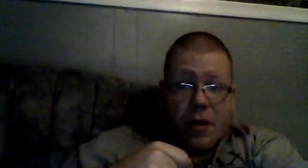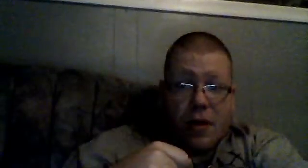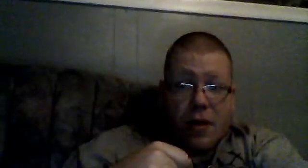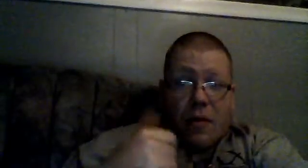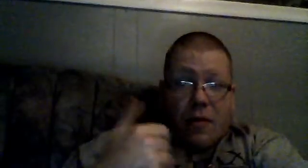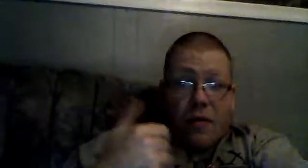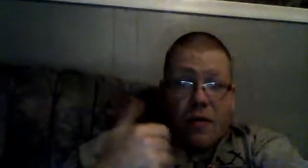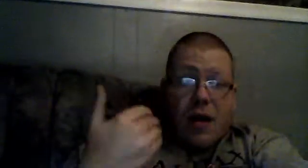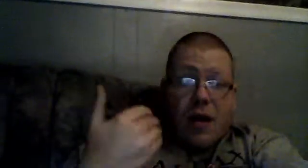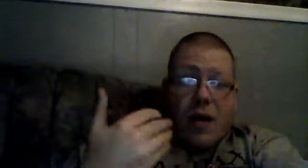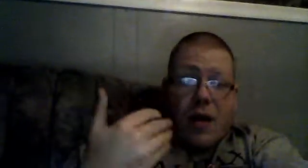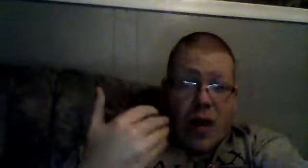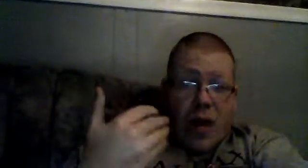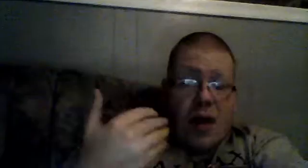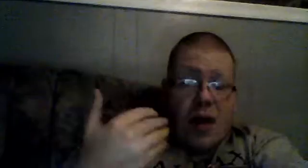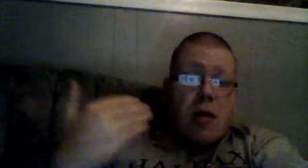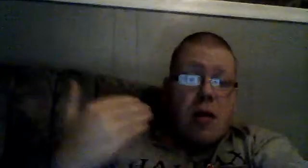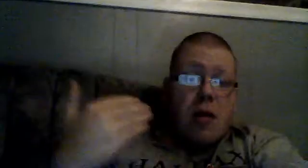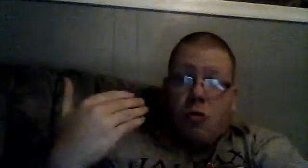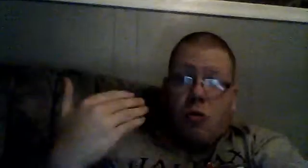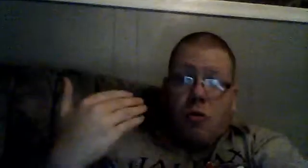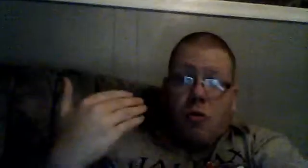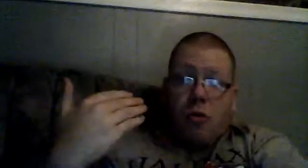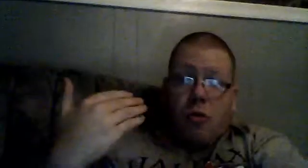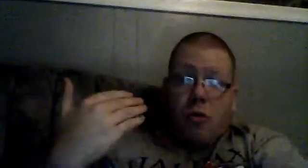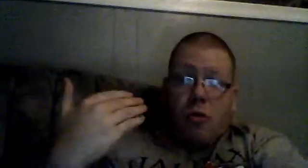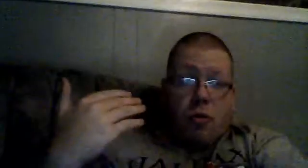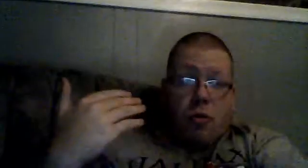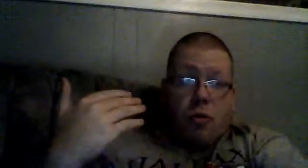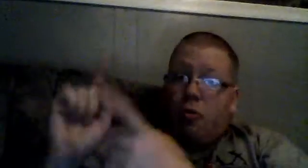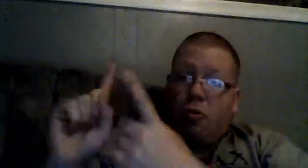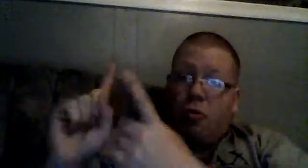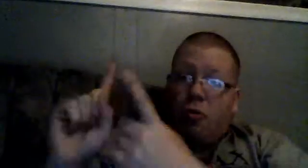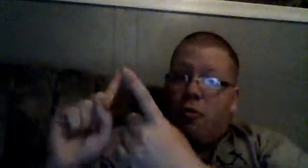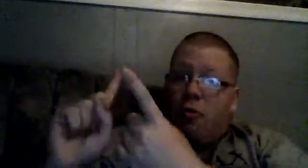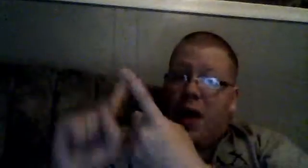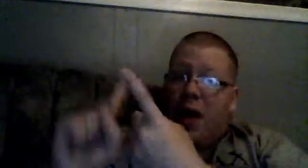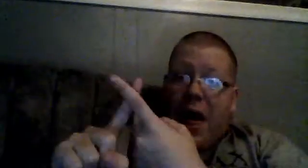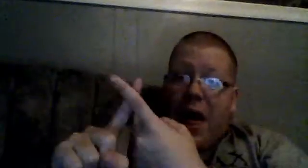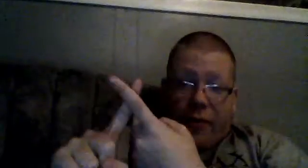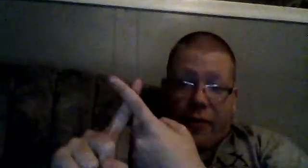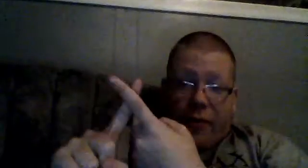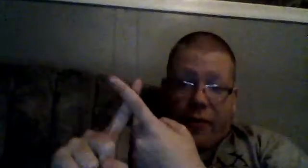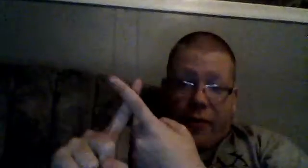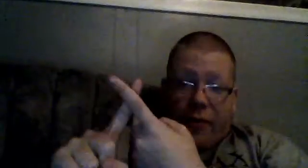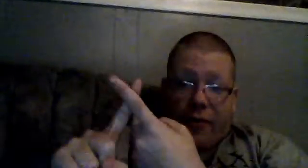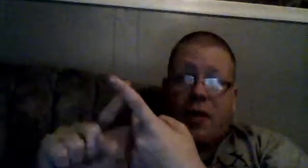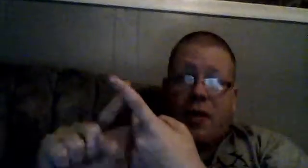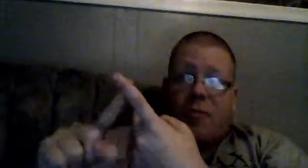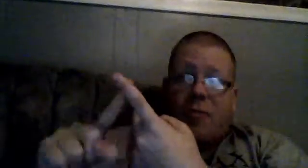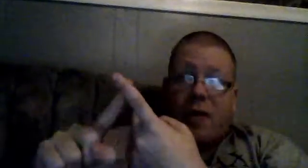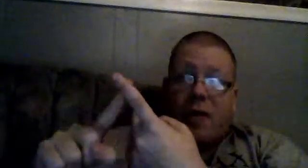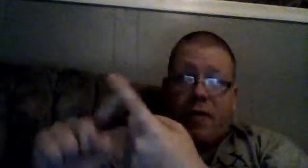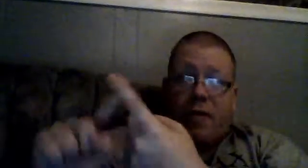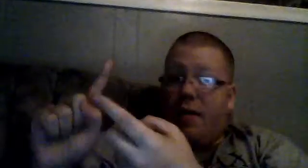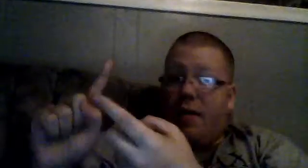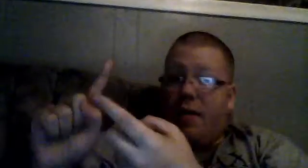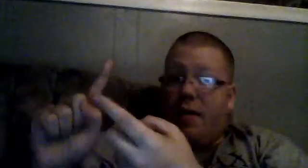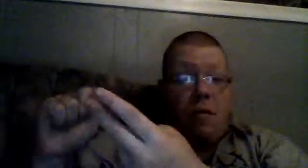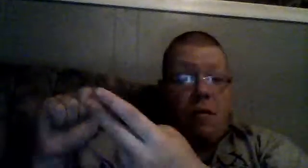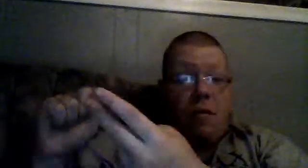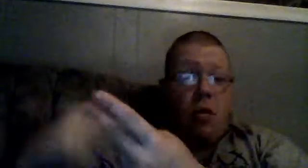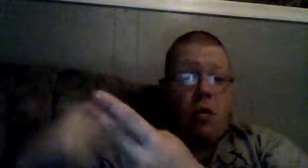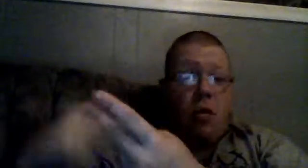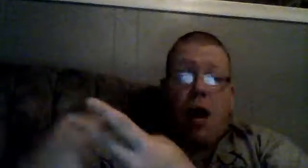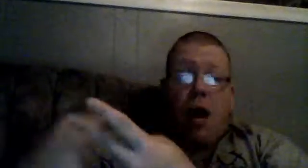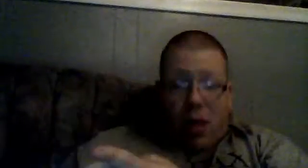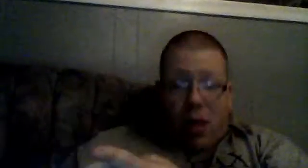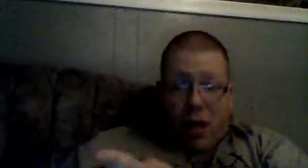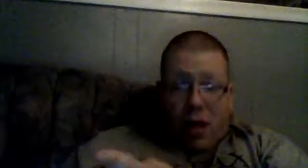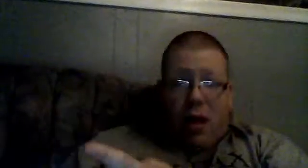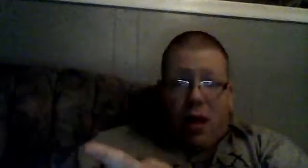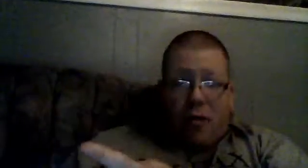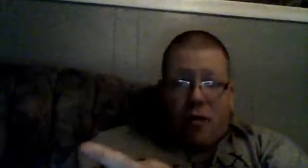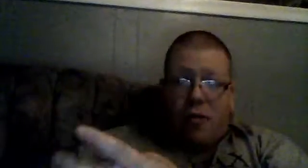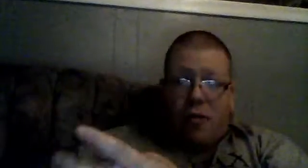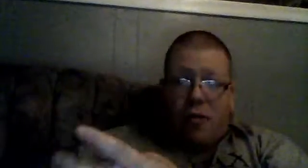I, I meant, I meant, Olympians, Oscar winners,